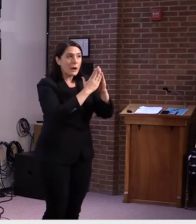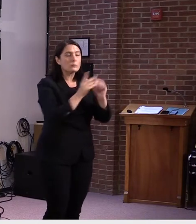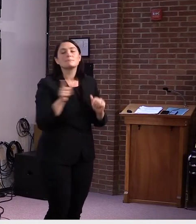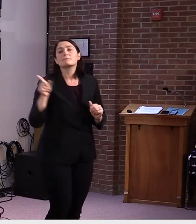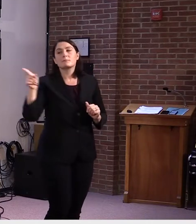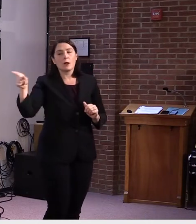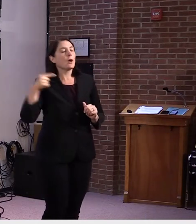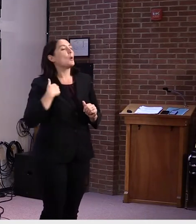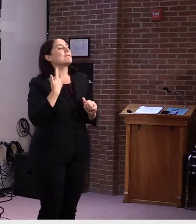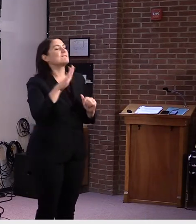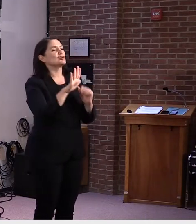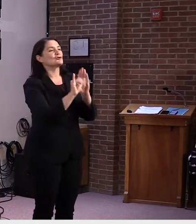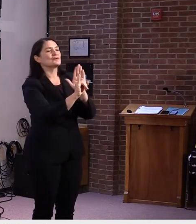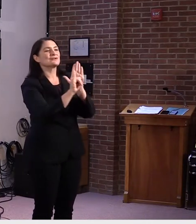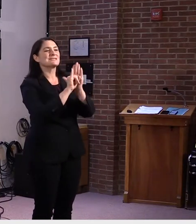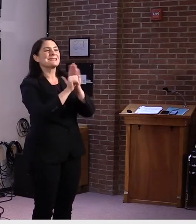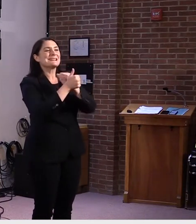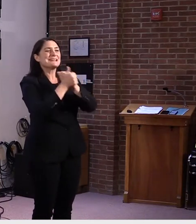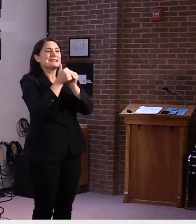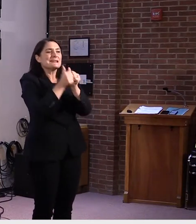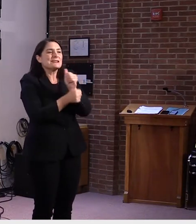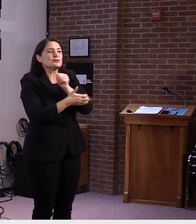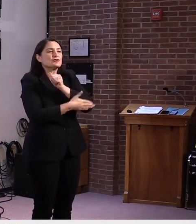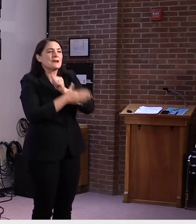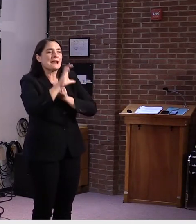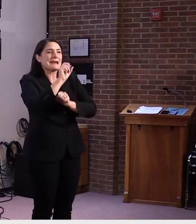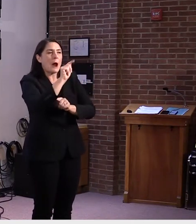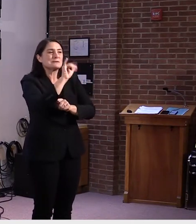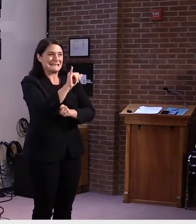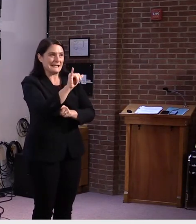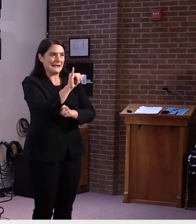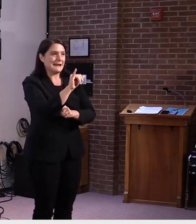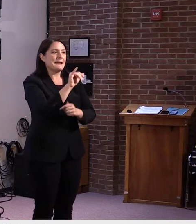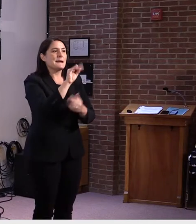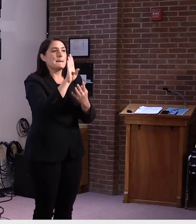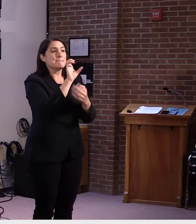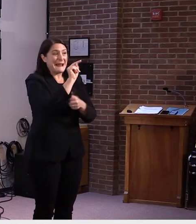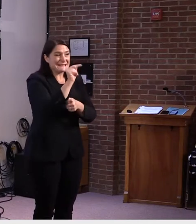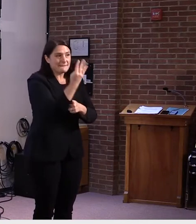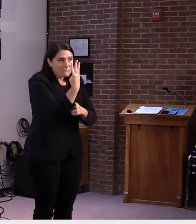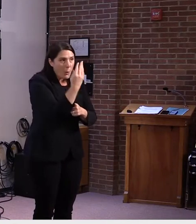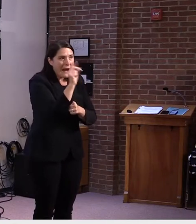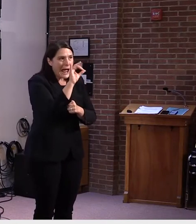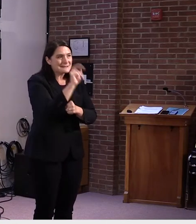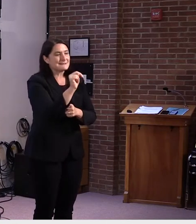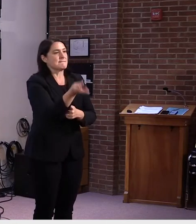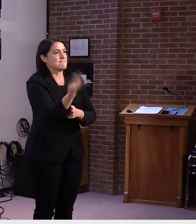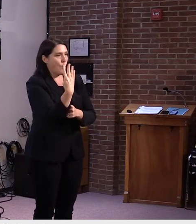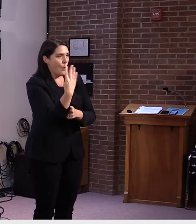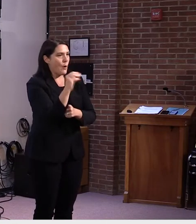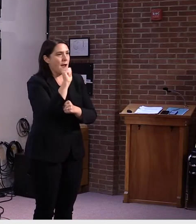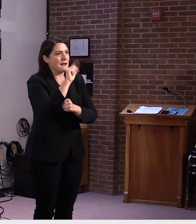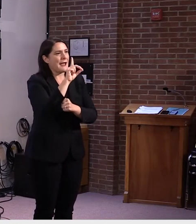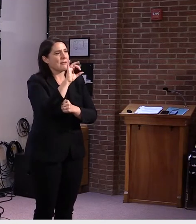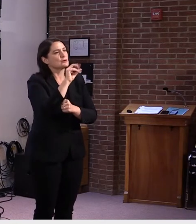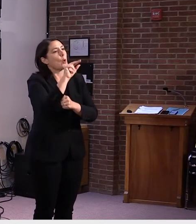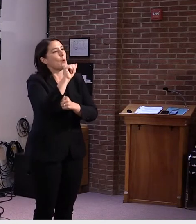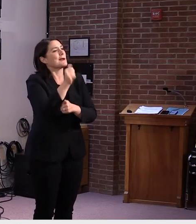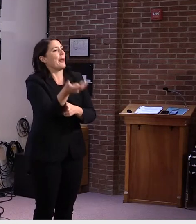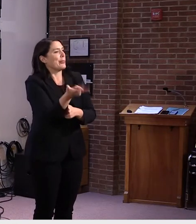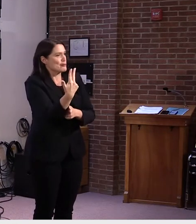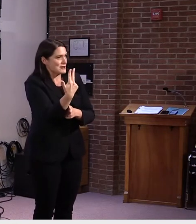by county. Um, so, four in Addison County, four in Bennington County, three in Caledonia County,